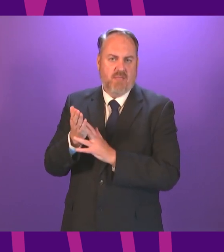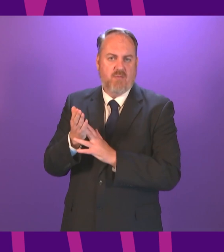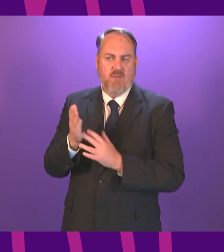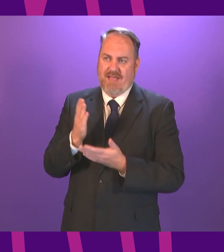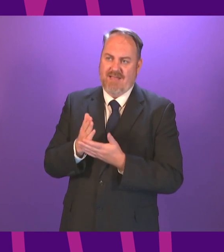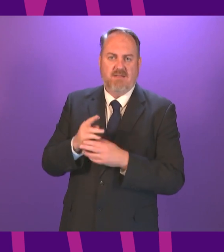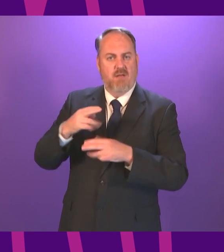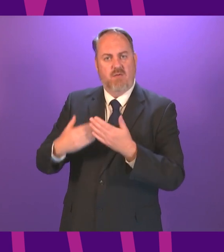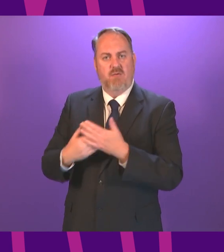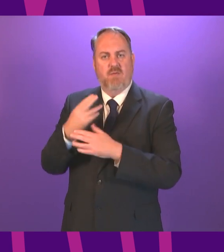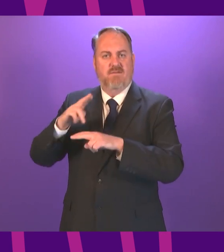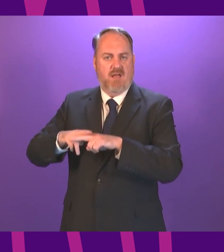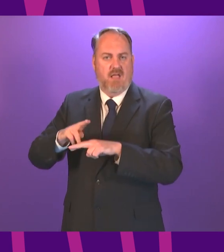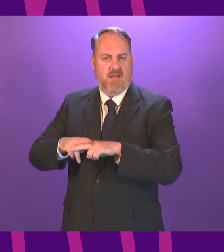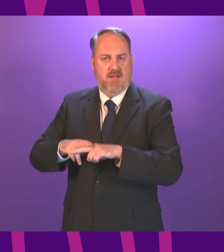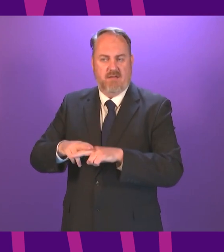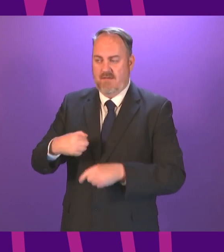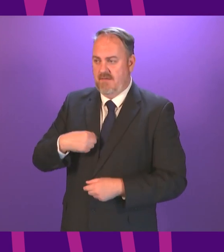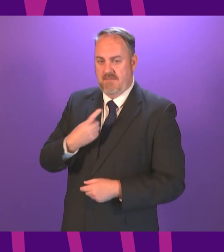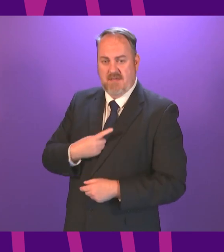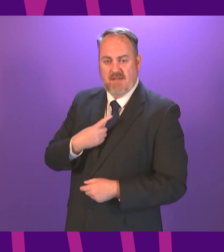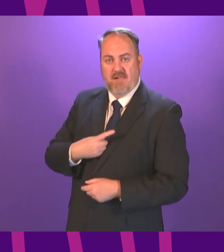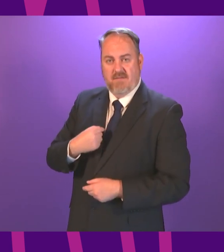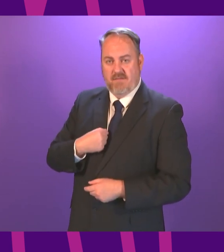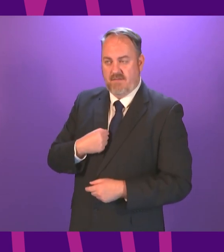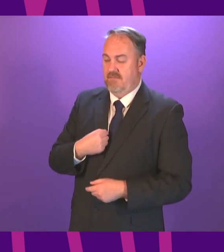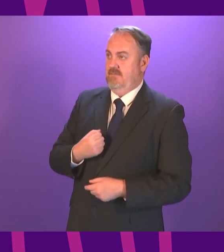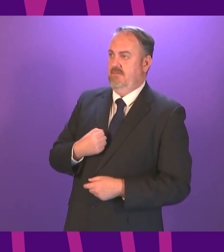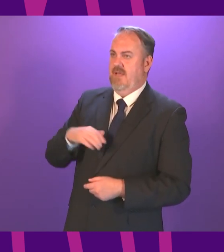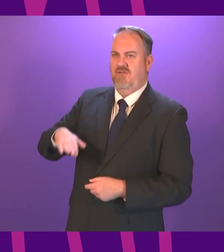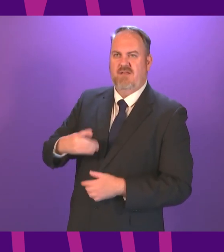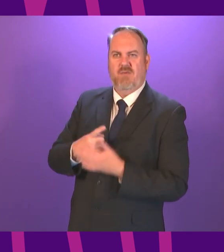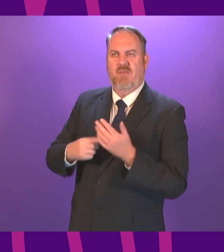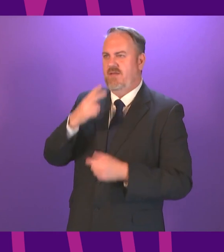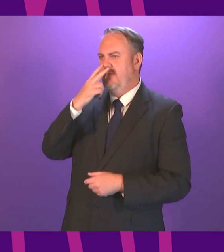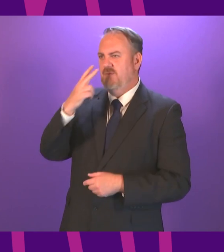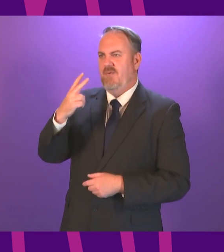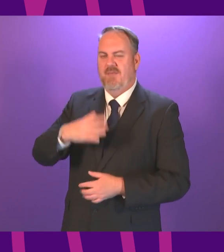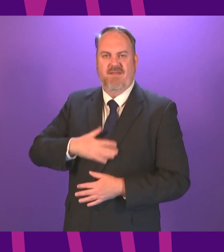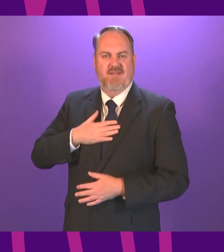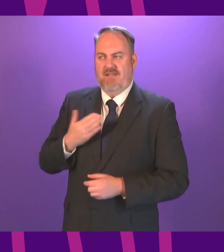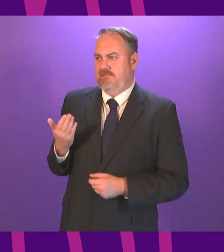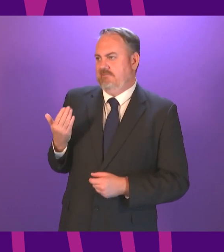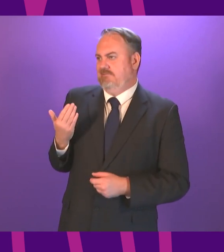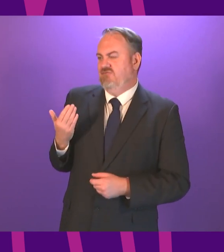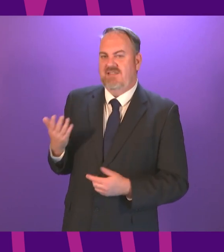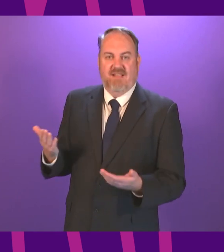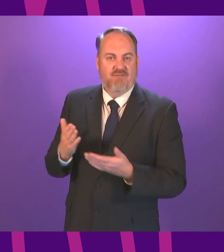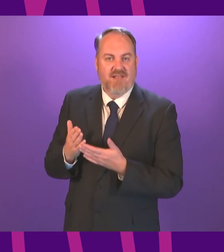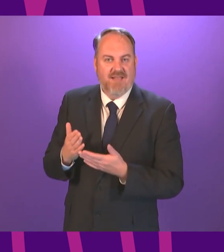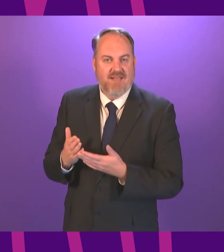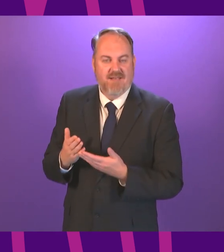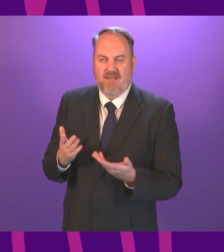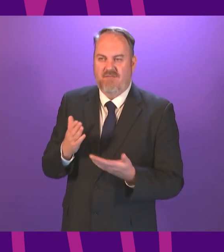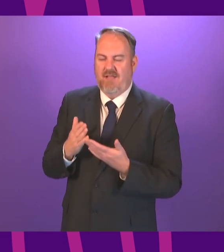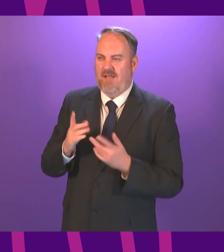struck a chord with me I'm a new father two years old but it seems like she was just born a moment ago and I